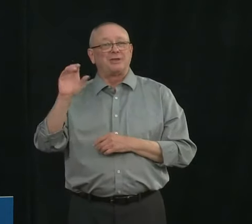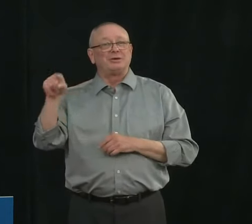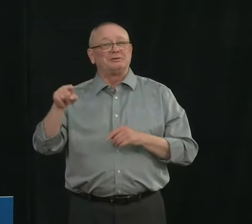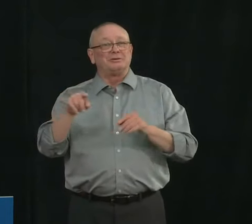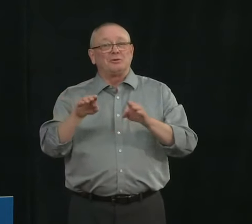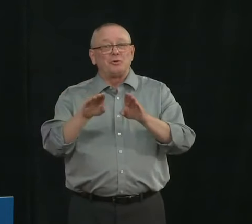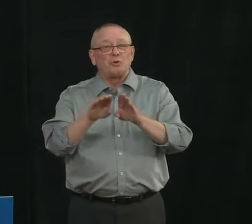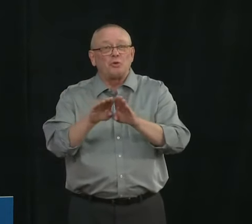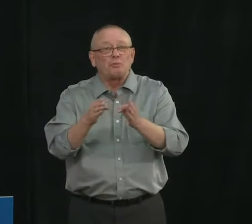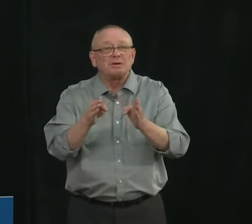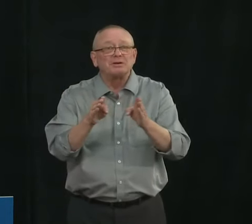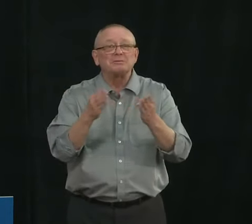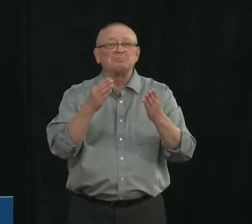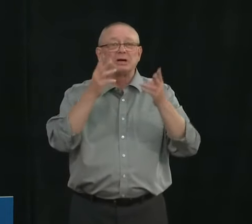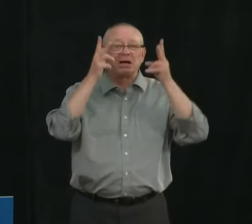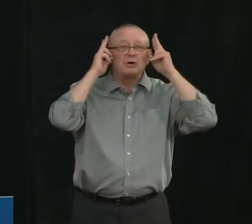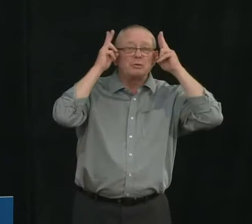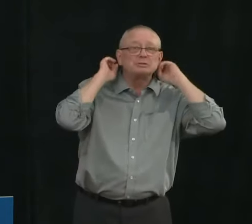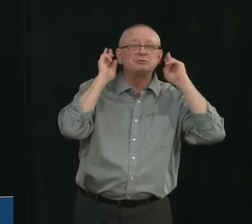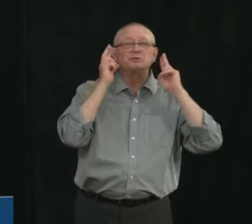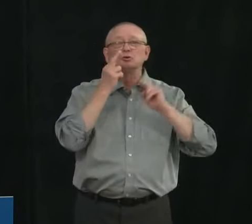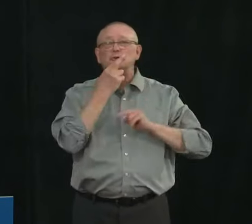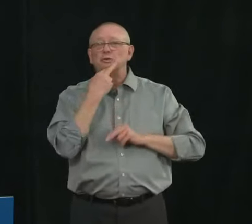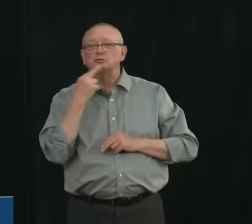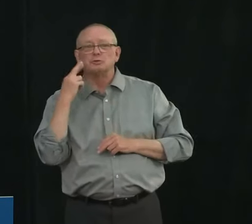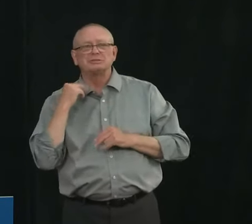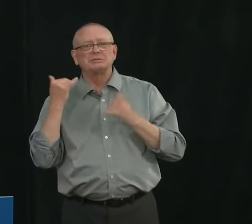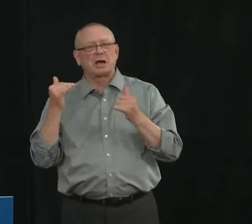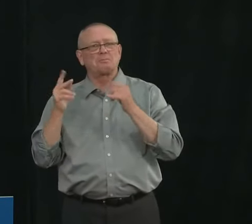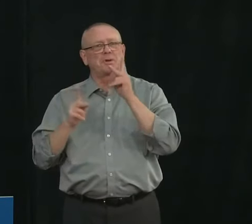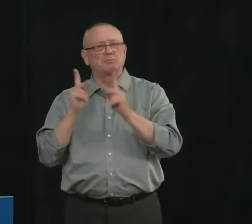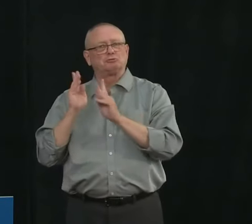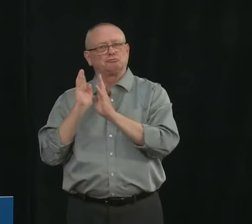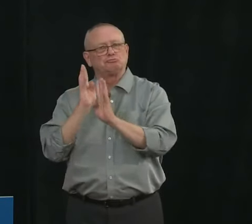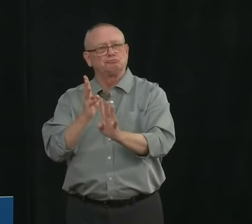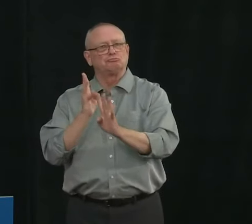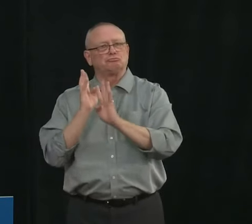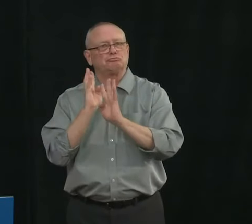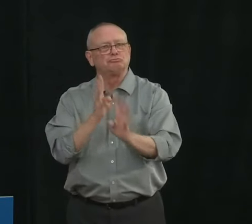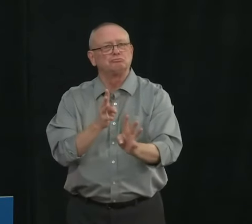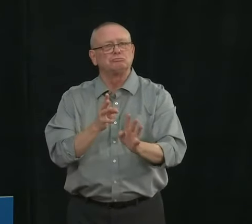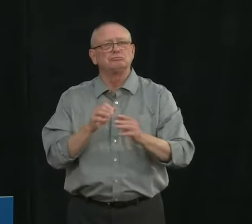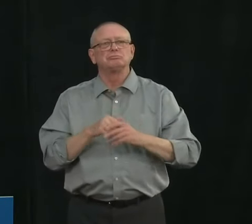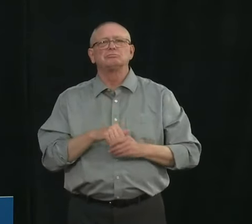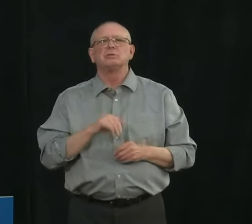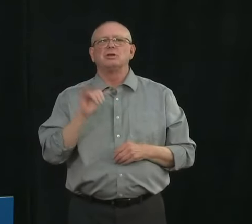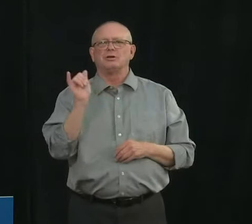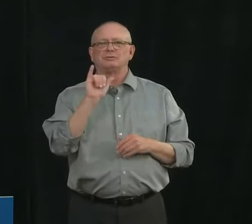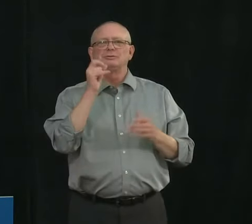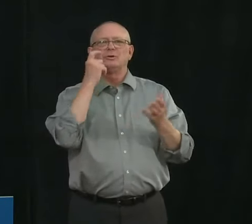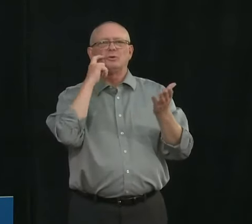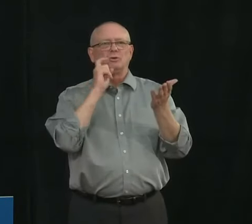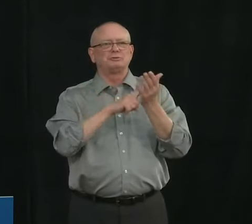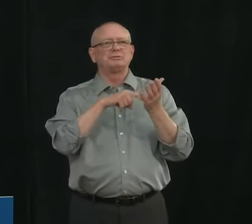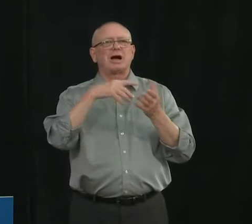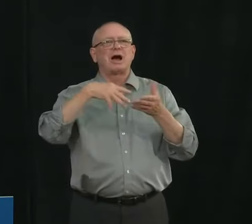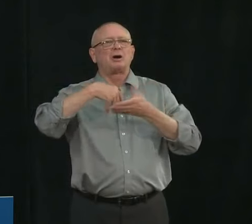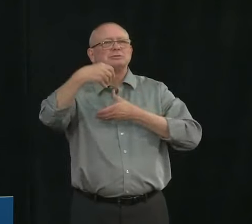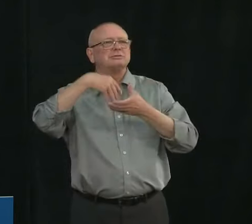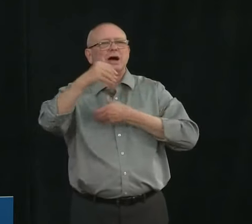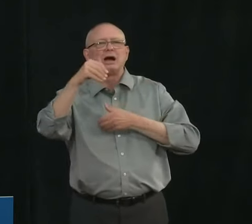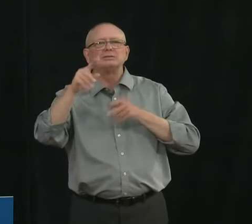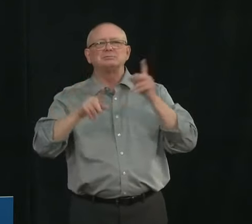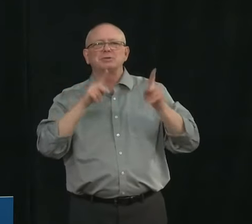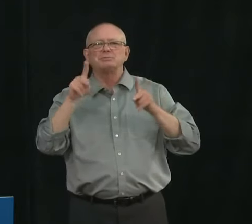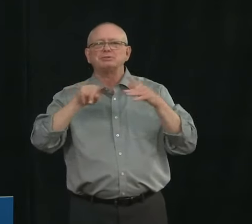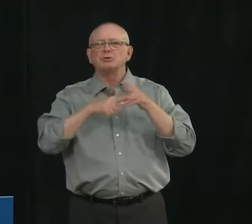demand and traffic to those businesses locally. We're also seeing a lot of Albertans getting out into public spaces like parks again. I'm wondering